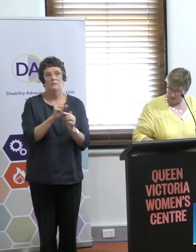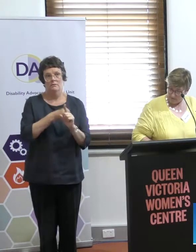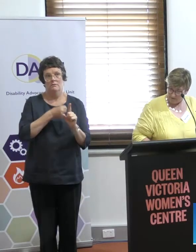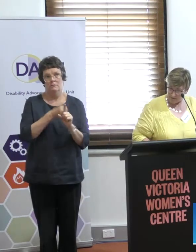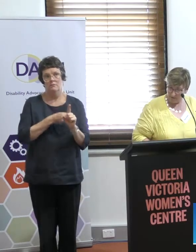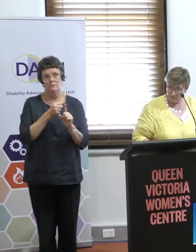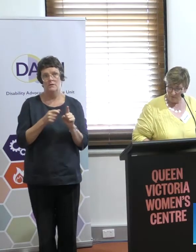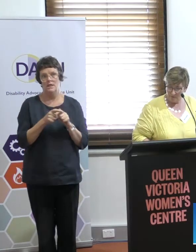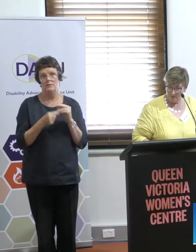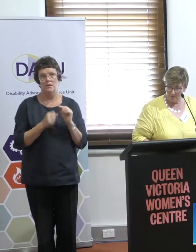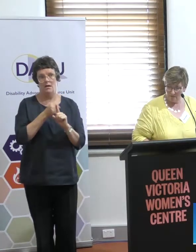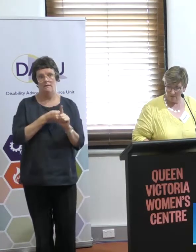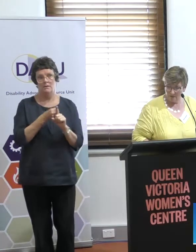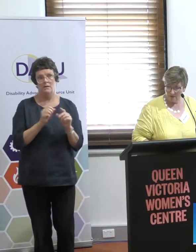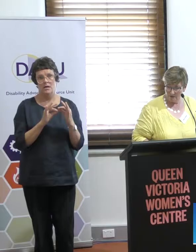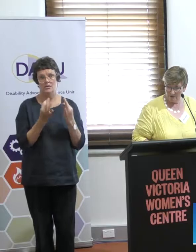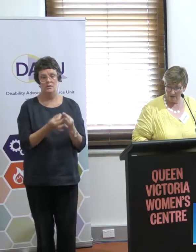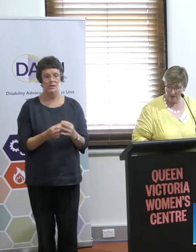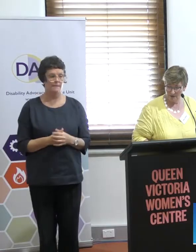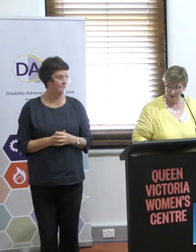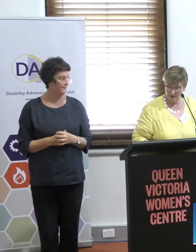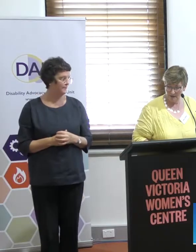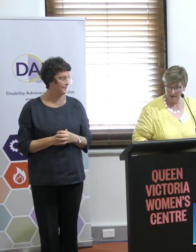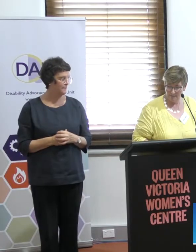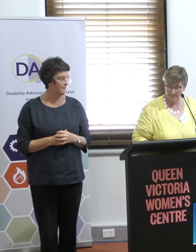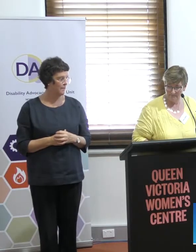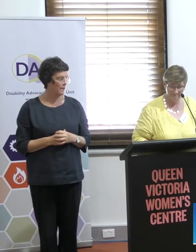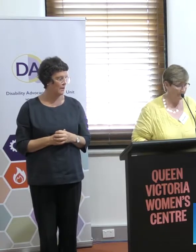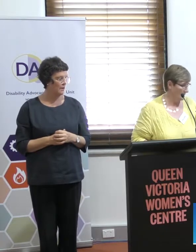There's something else that I want to mention